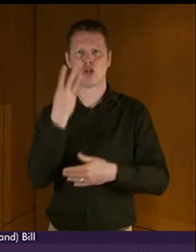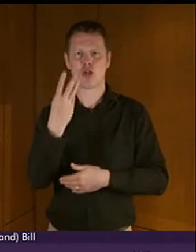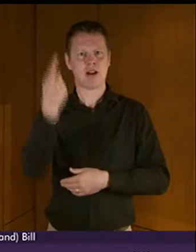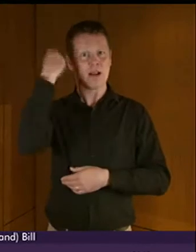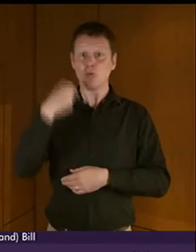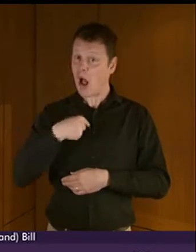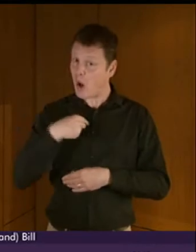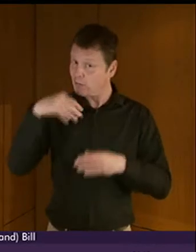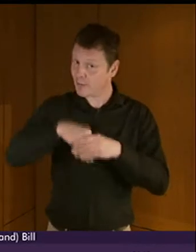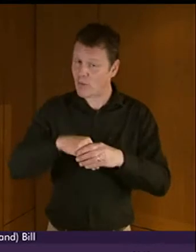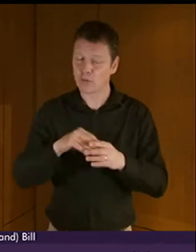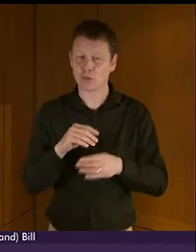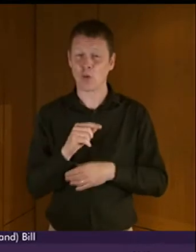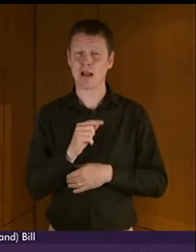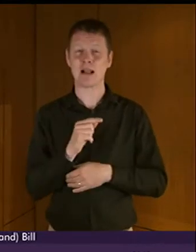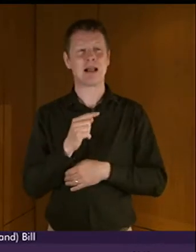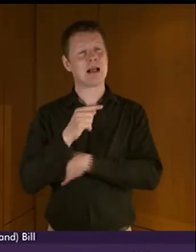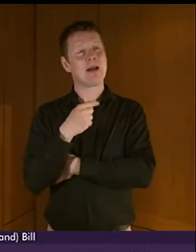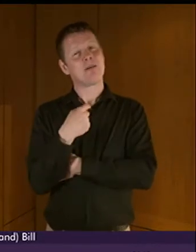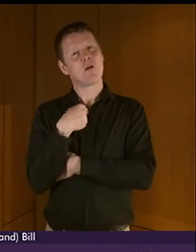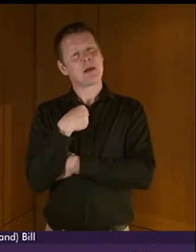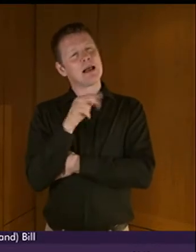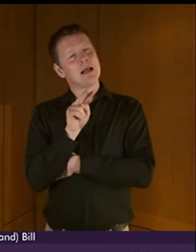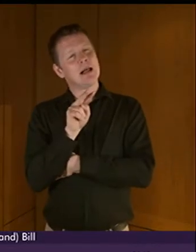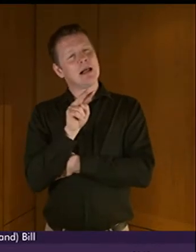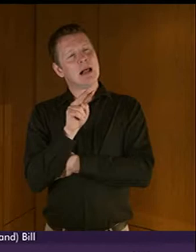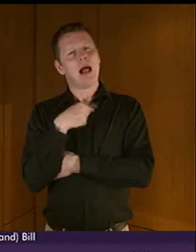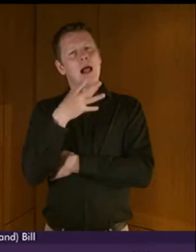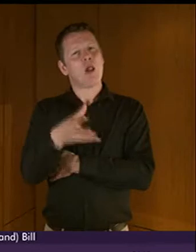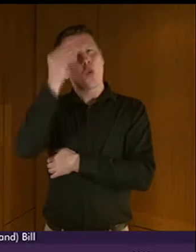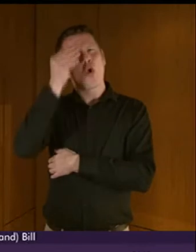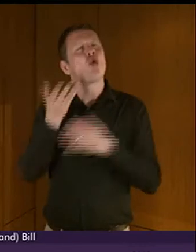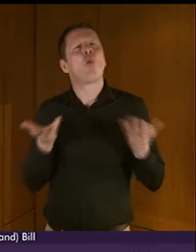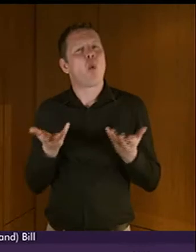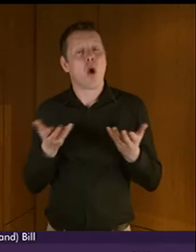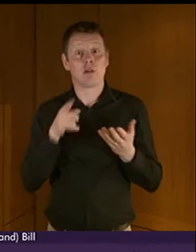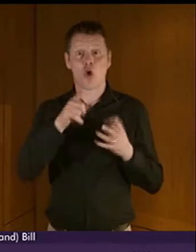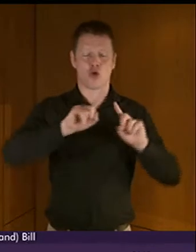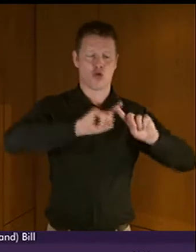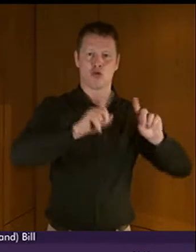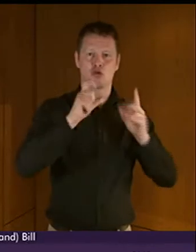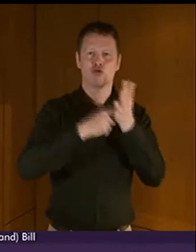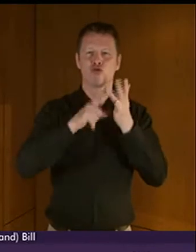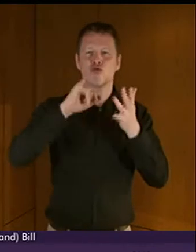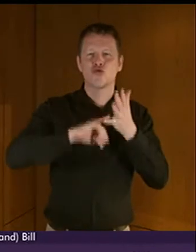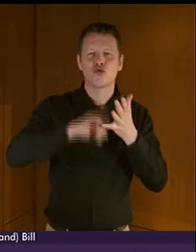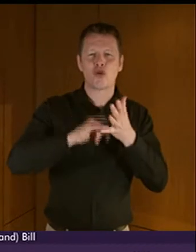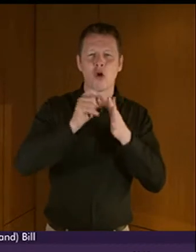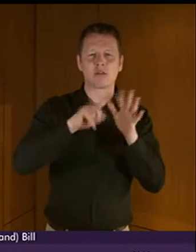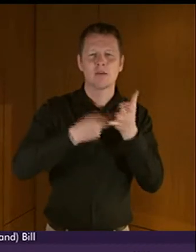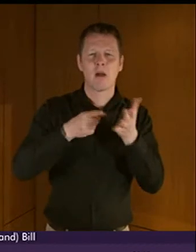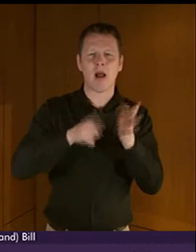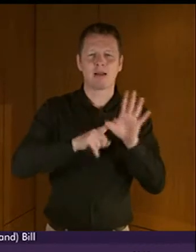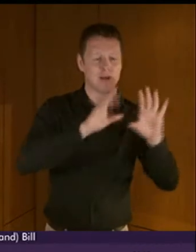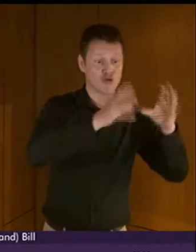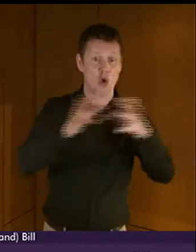I think the lesson that I derive from this is actually to see how important cross-party groups can be in